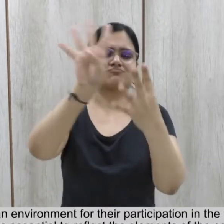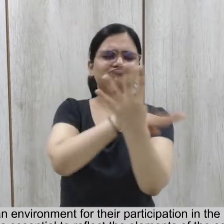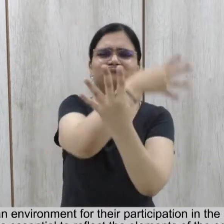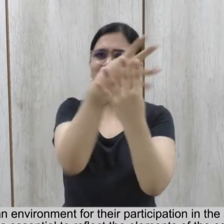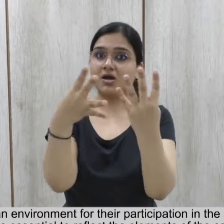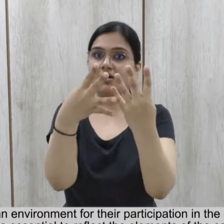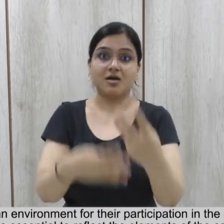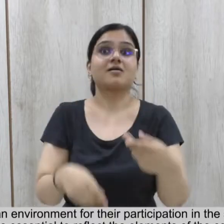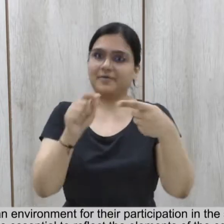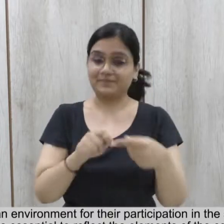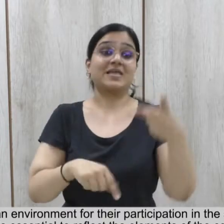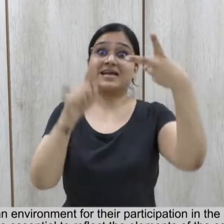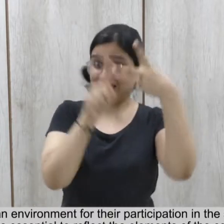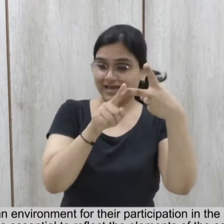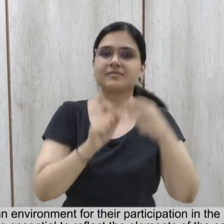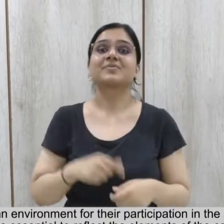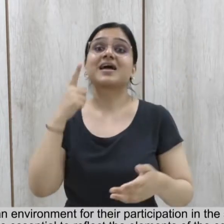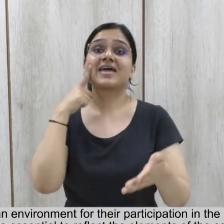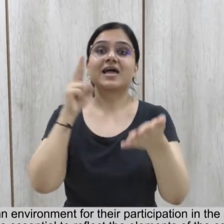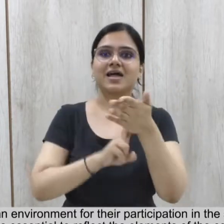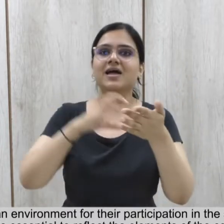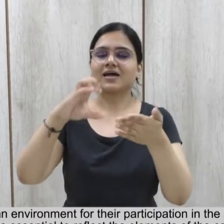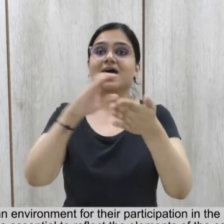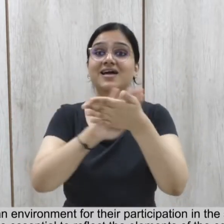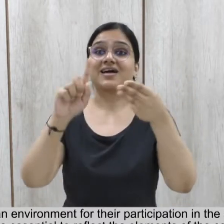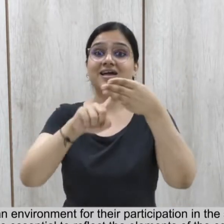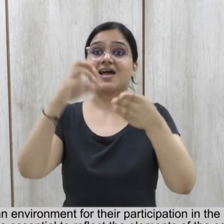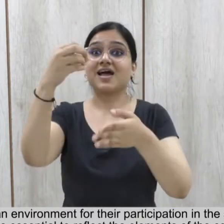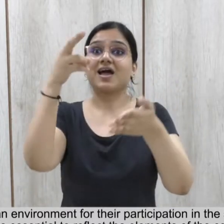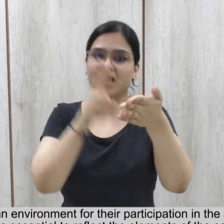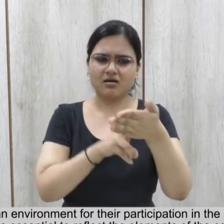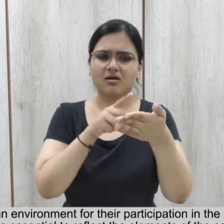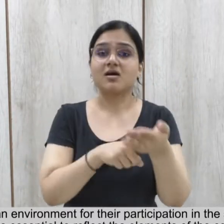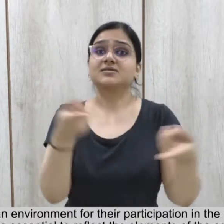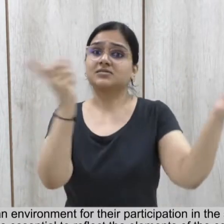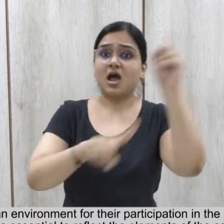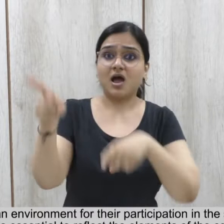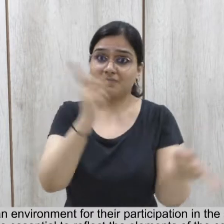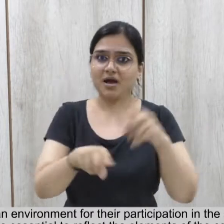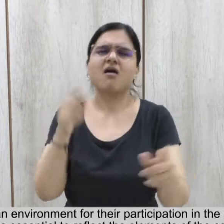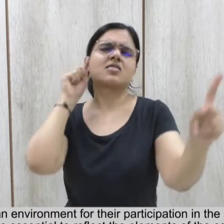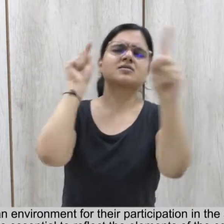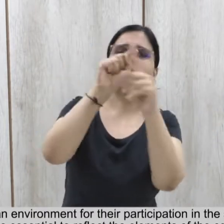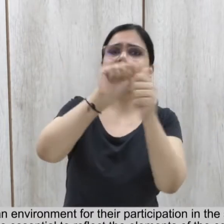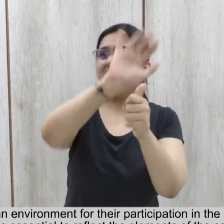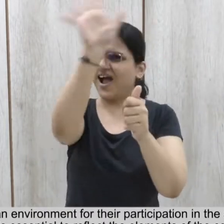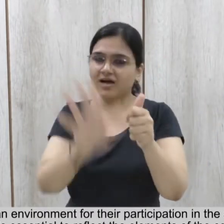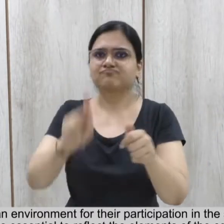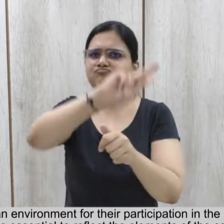India being a party to the UNCRPD, it is essential to reflect the elements of the